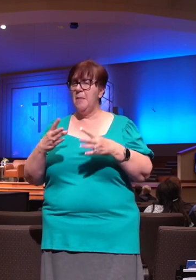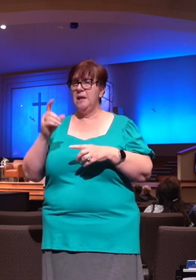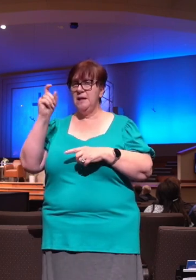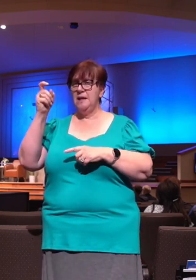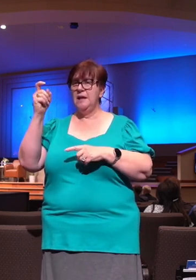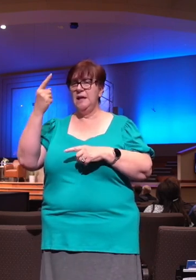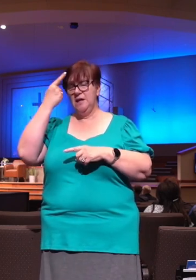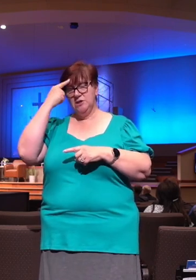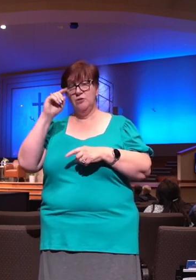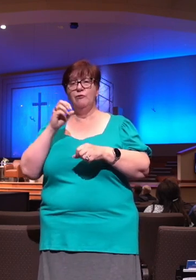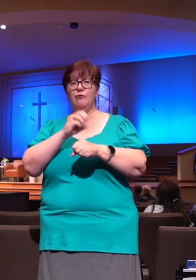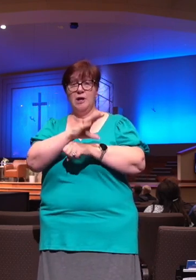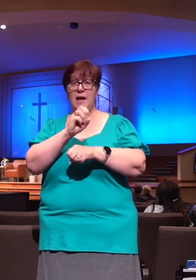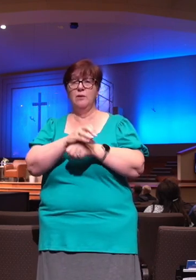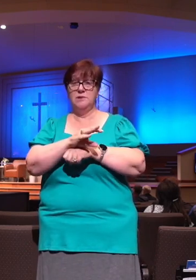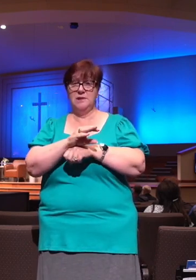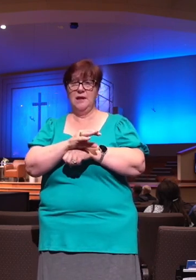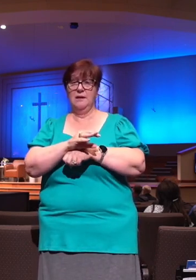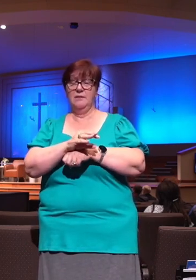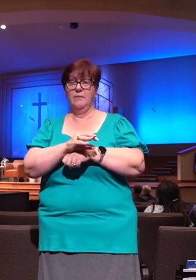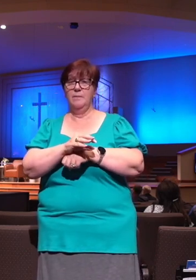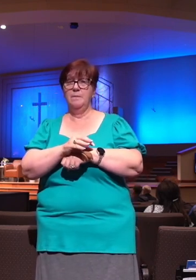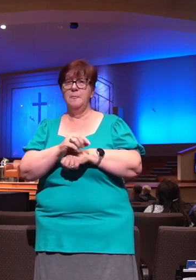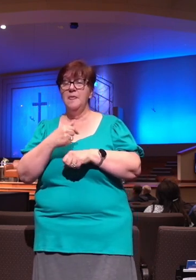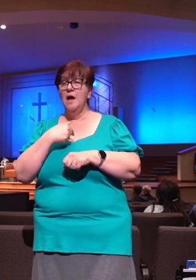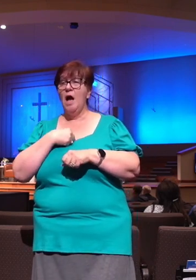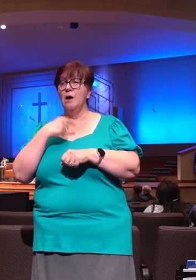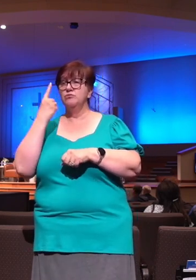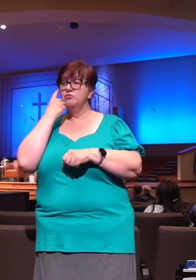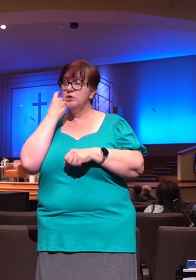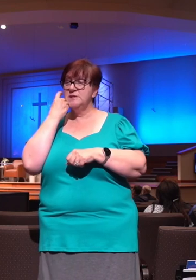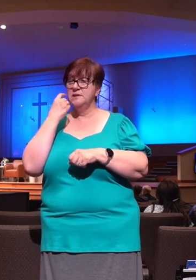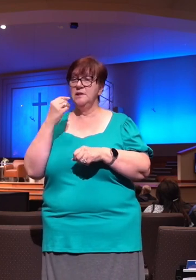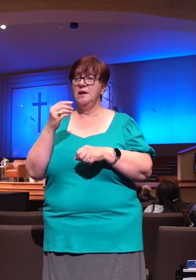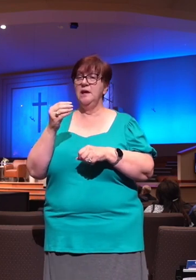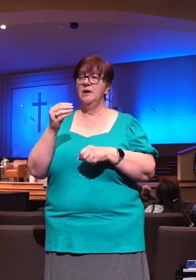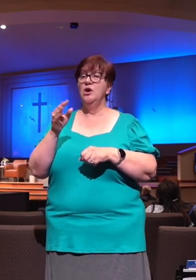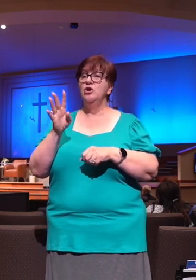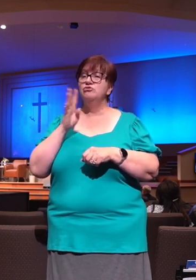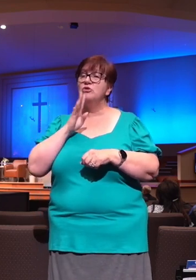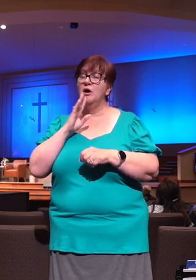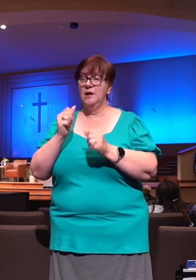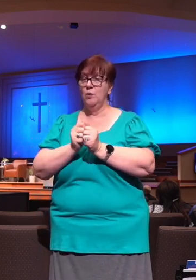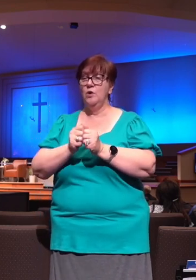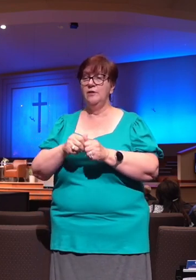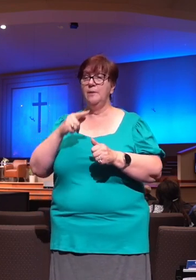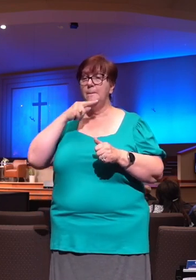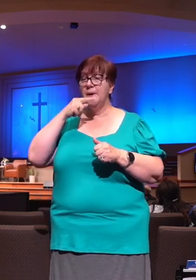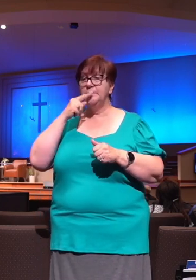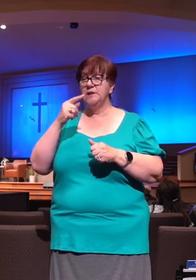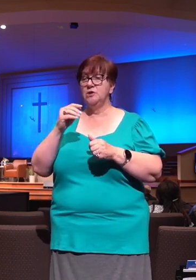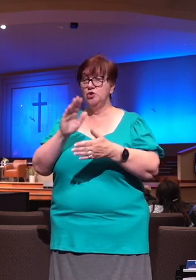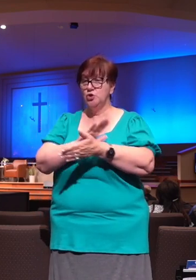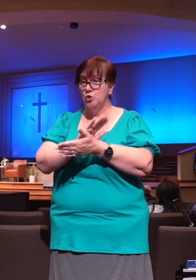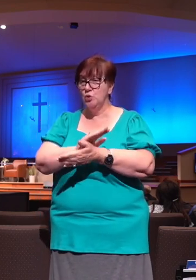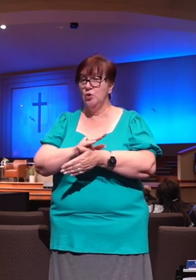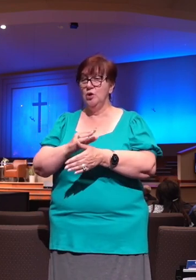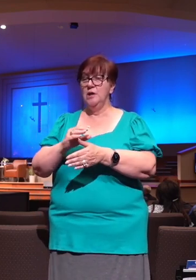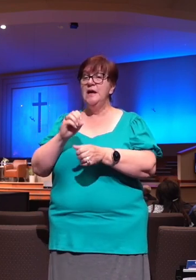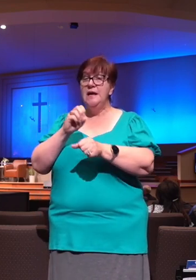few months ago. I was talking to a public school counselor, and she was saying about how much counseling she does, and it seems to just kind of multiply and multiply. There's an abundance